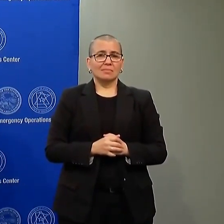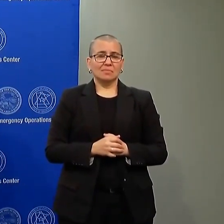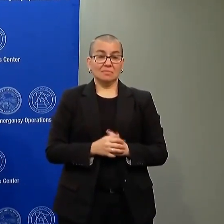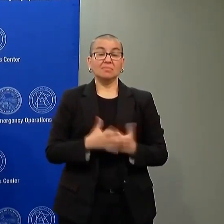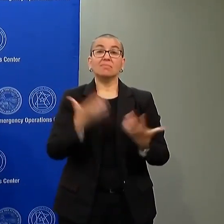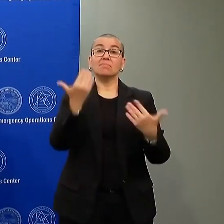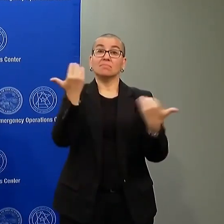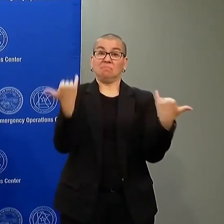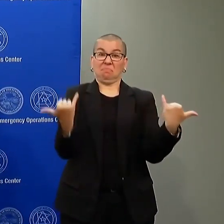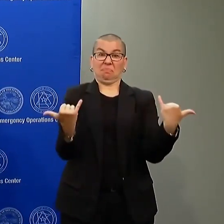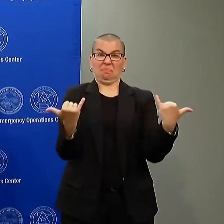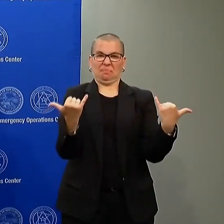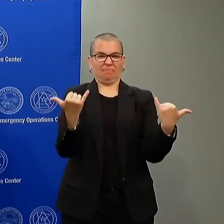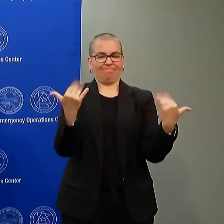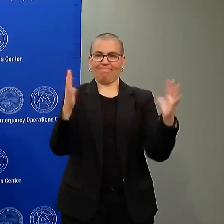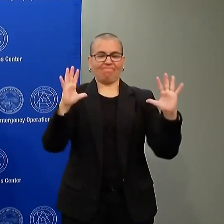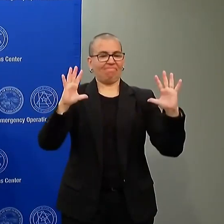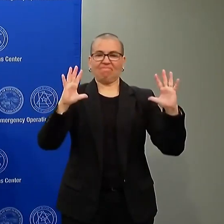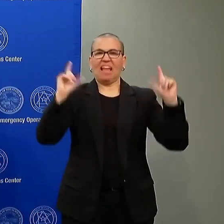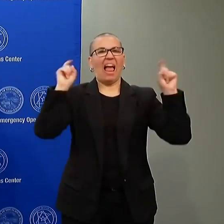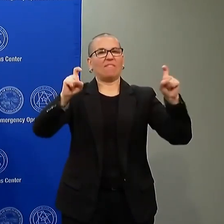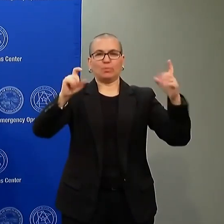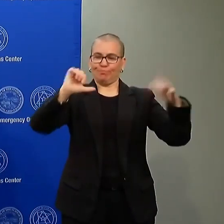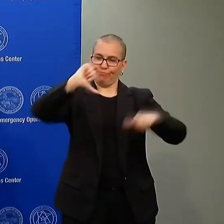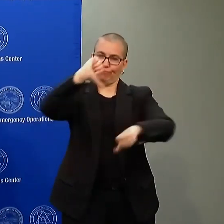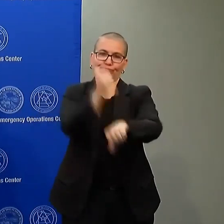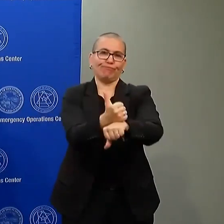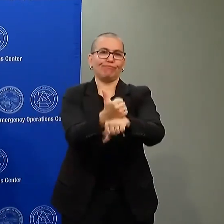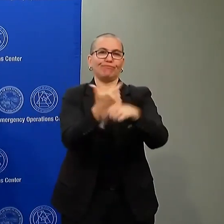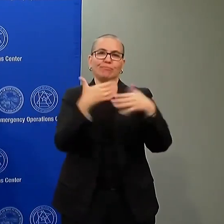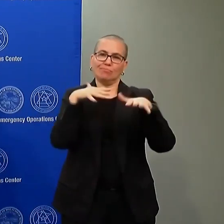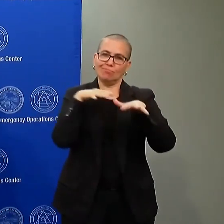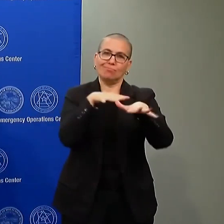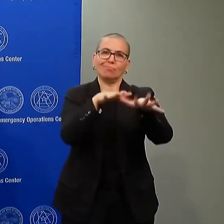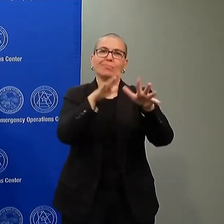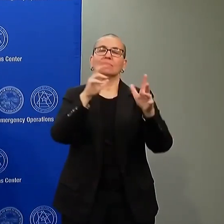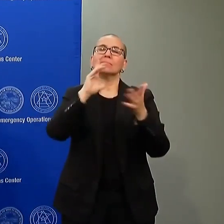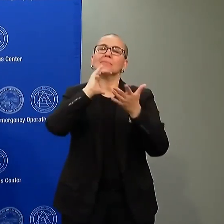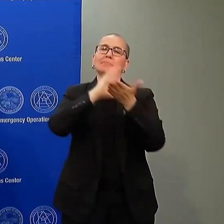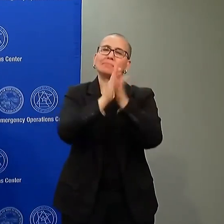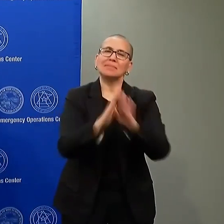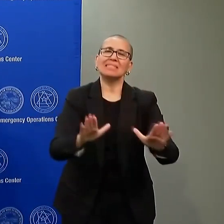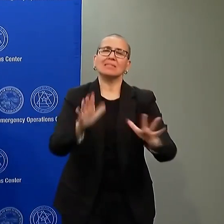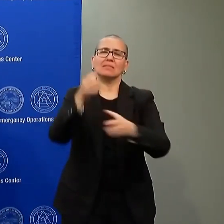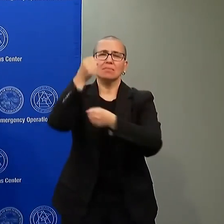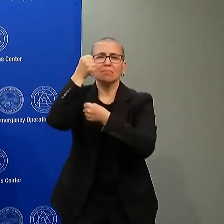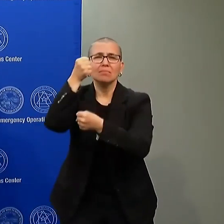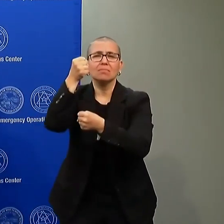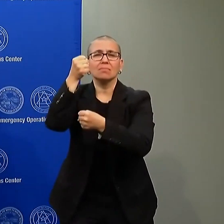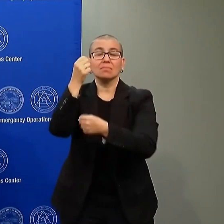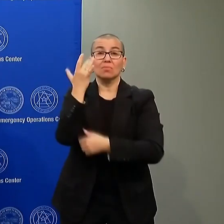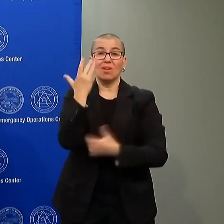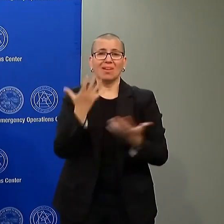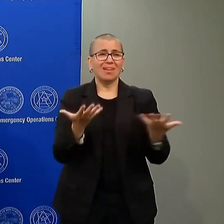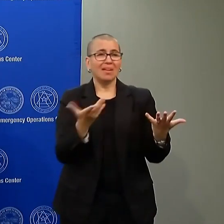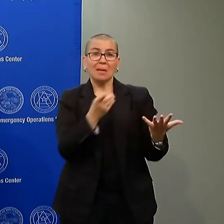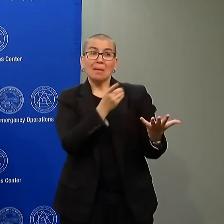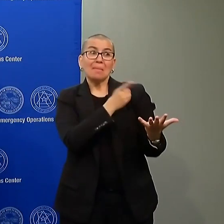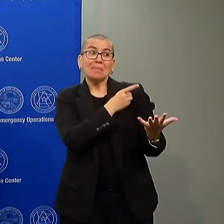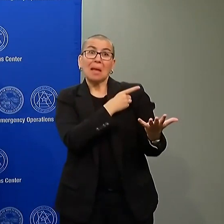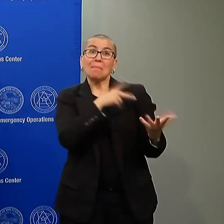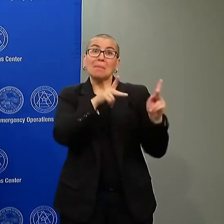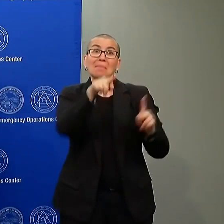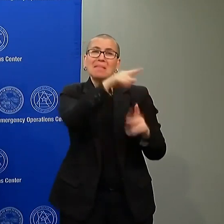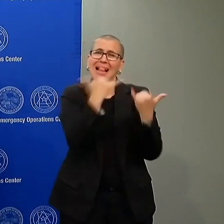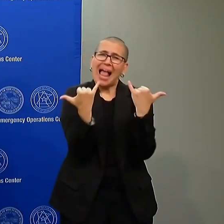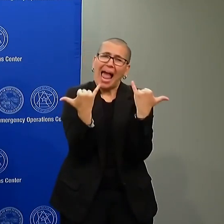security, peace and order. Our Minneapolis residents are scared and rightfully